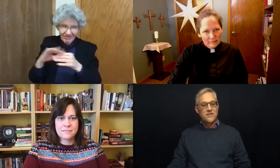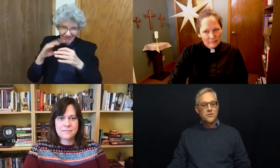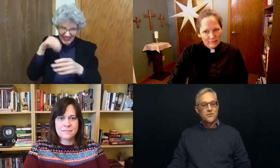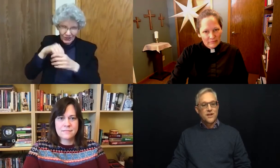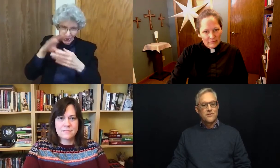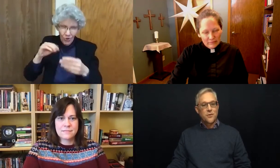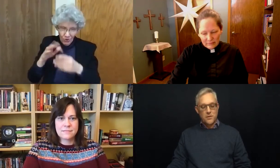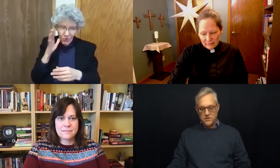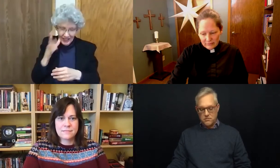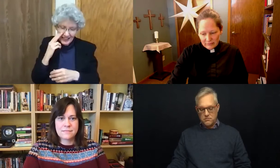was transformed.